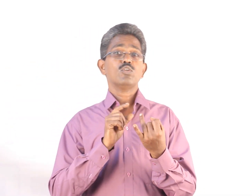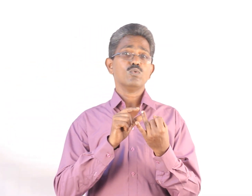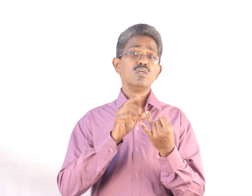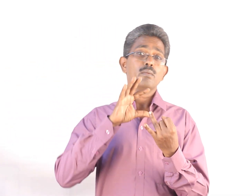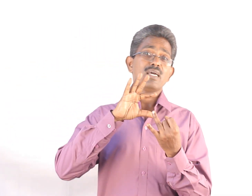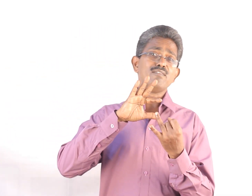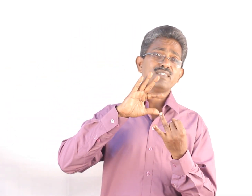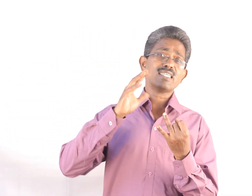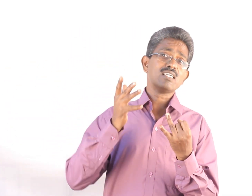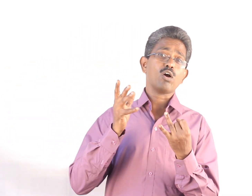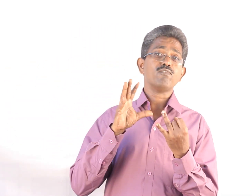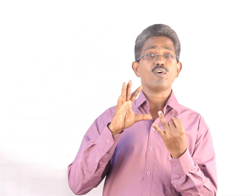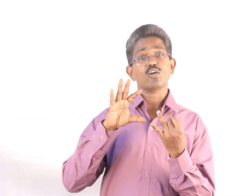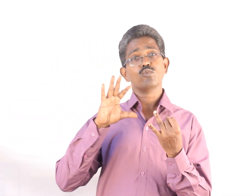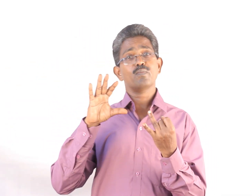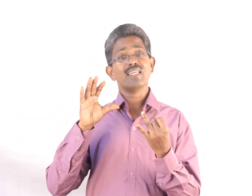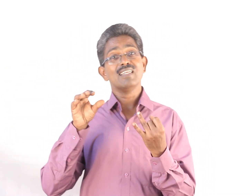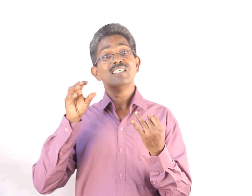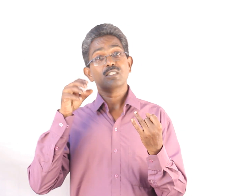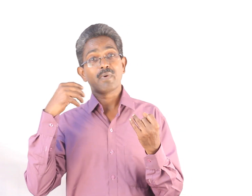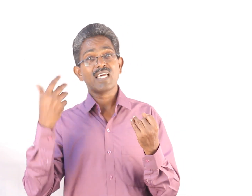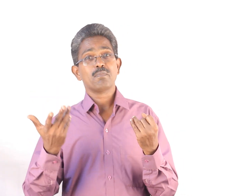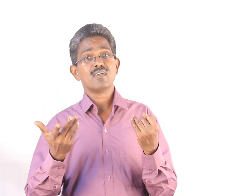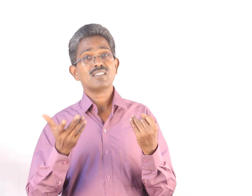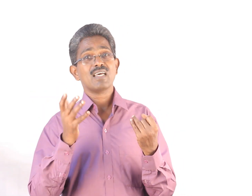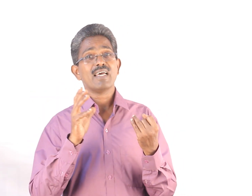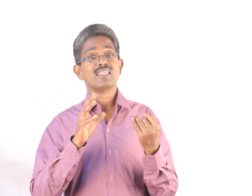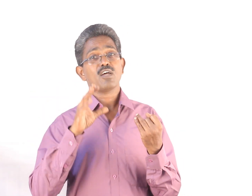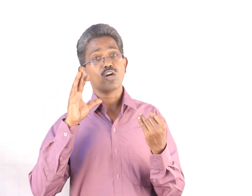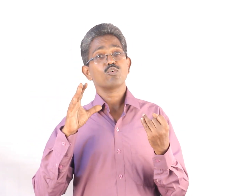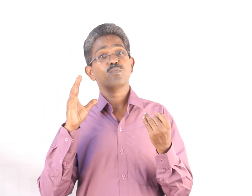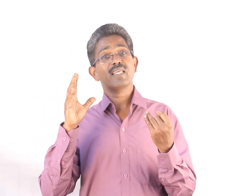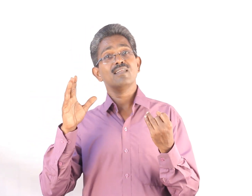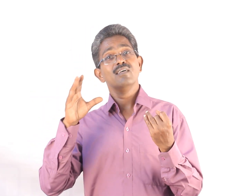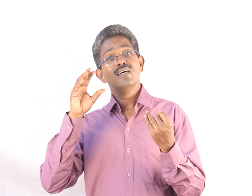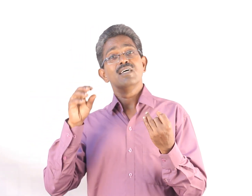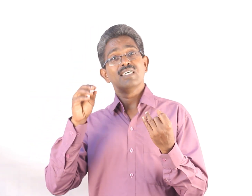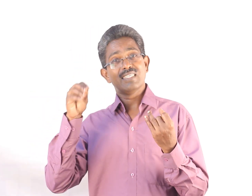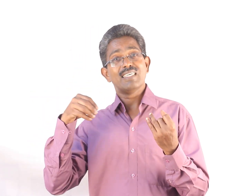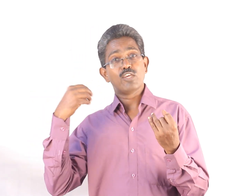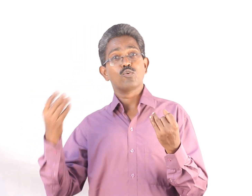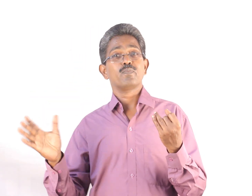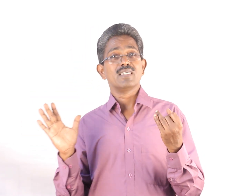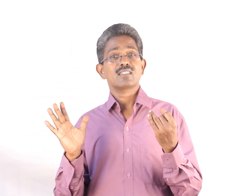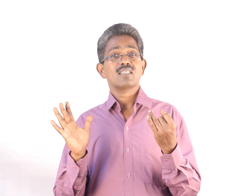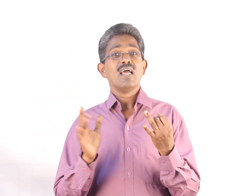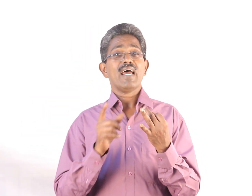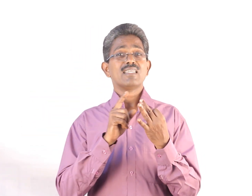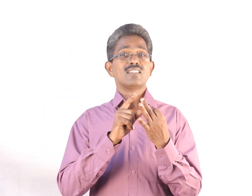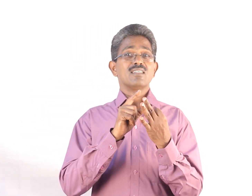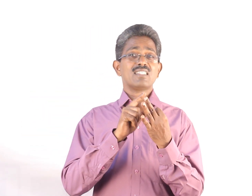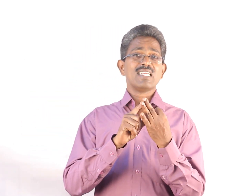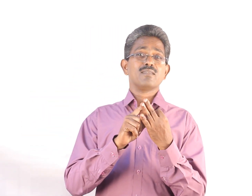two, manufacturing of automobile spare parts and automobile equipments and three,